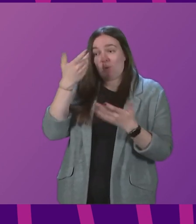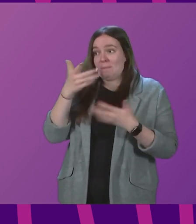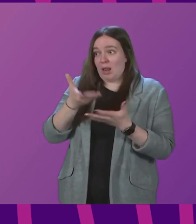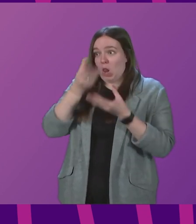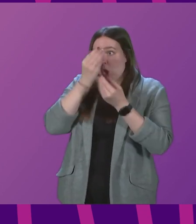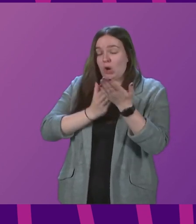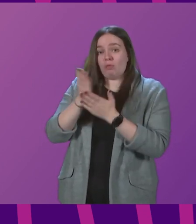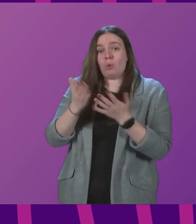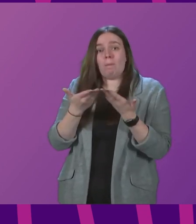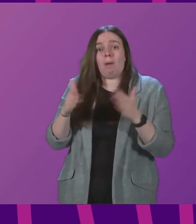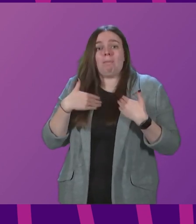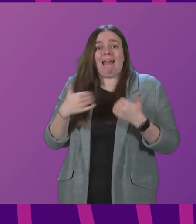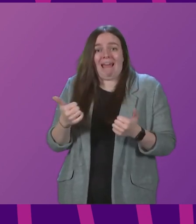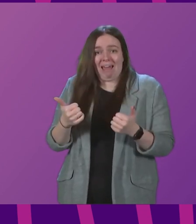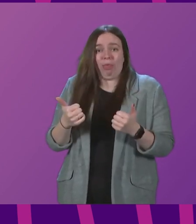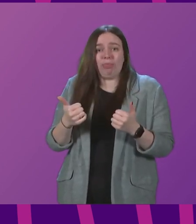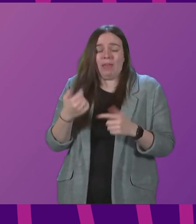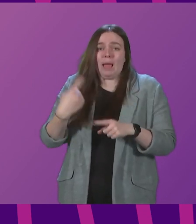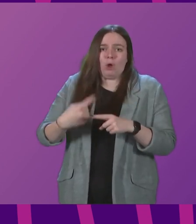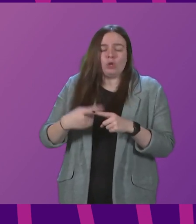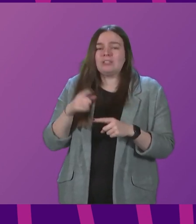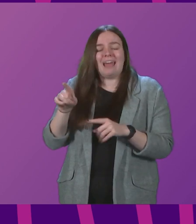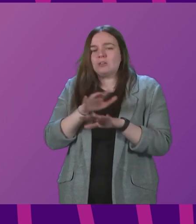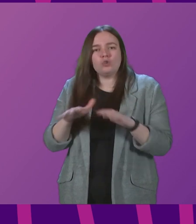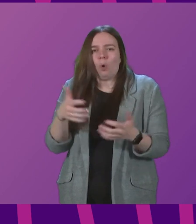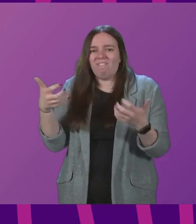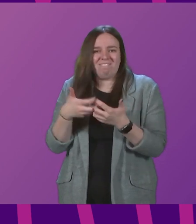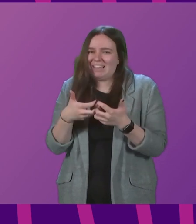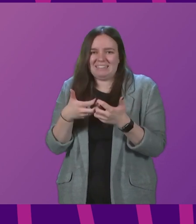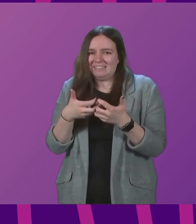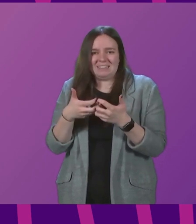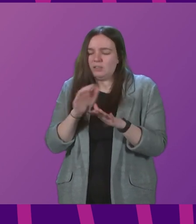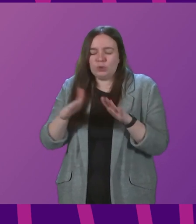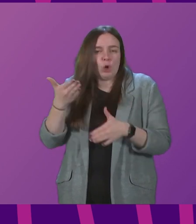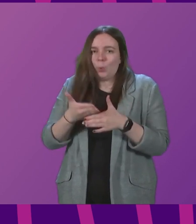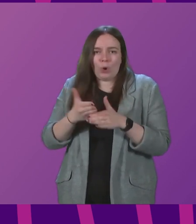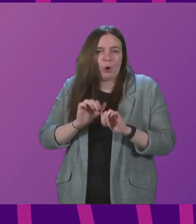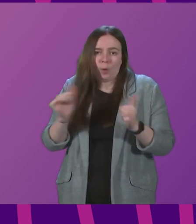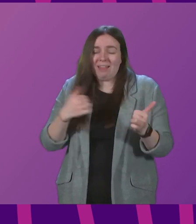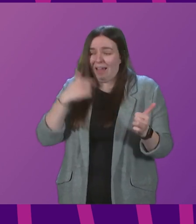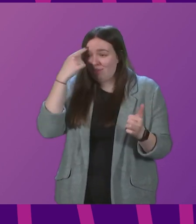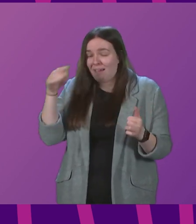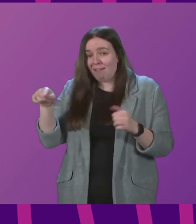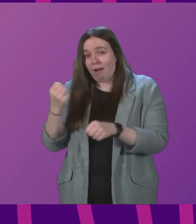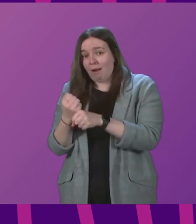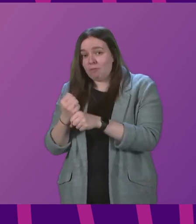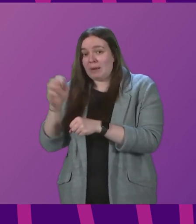public health emergency is the Barnet formula is not fit for purpose. And that's the view I think shared by the government in Wales and Northern Ireland. So we're trying